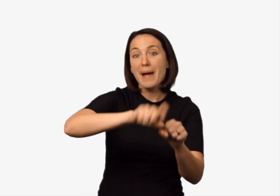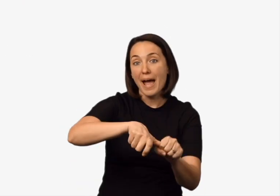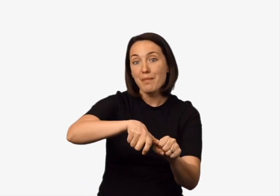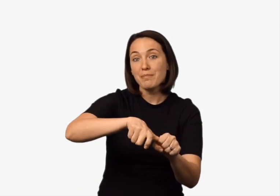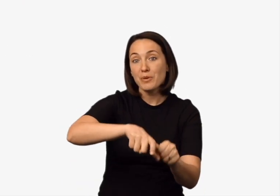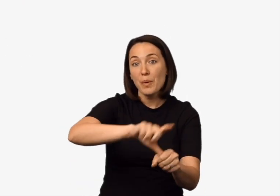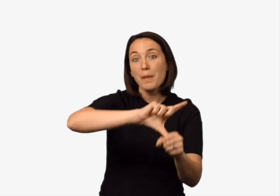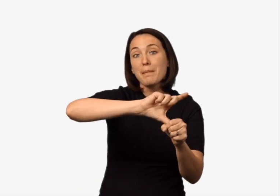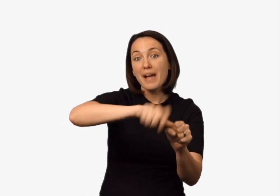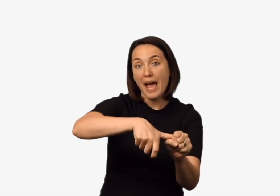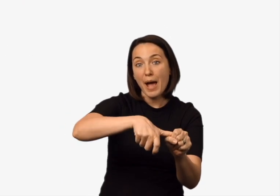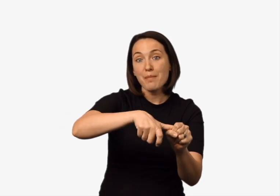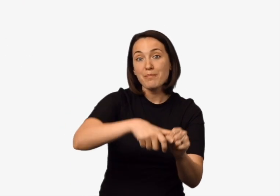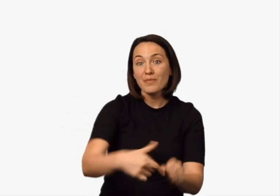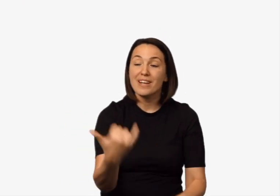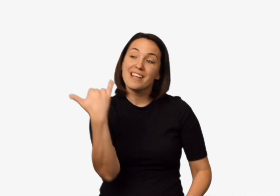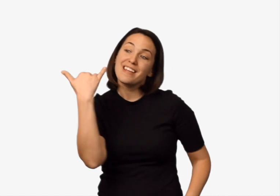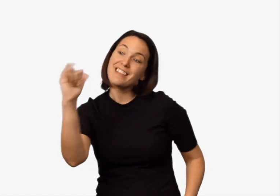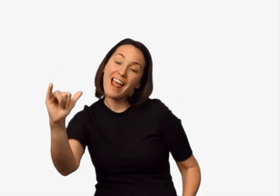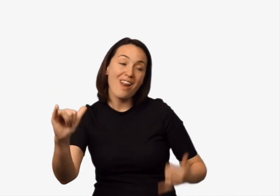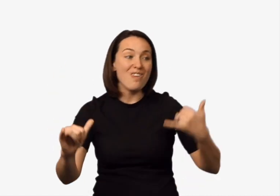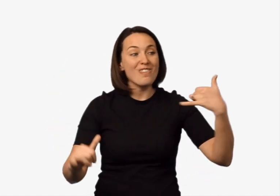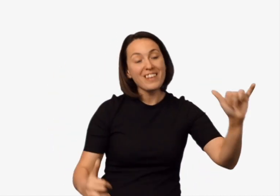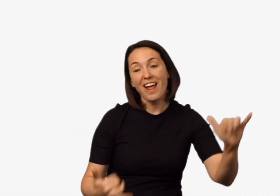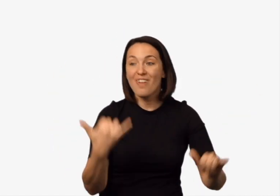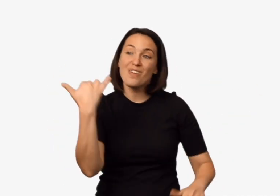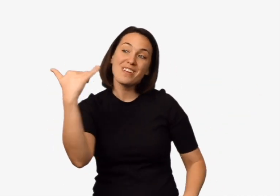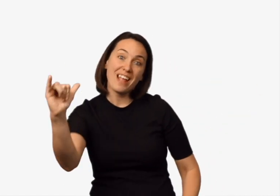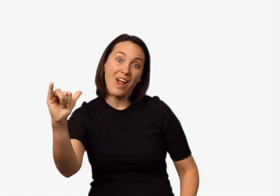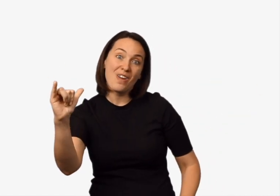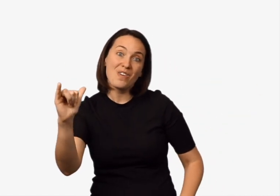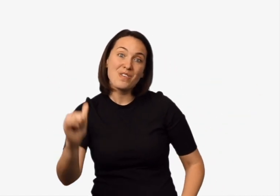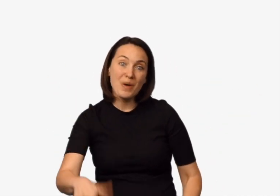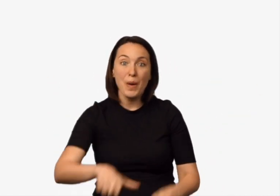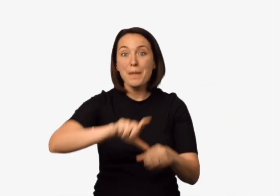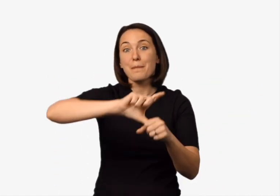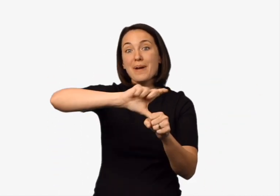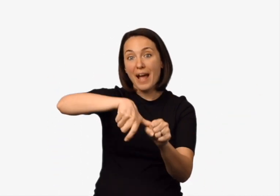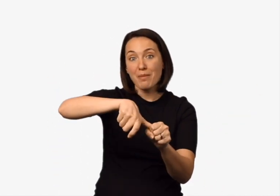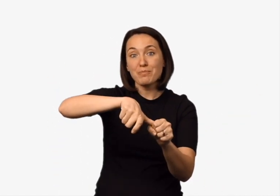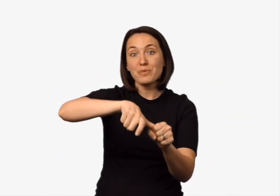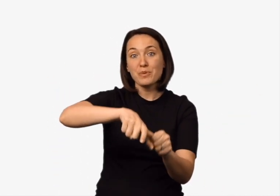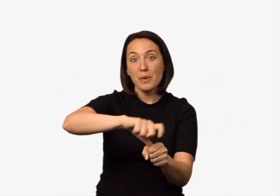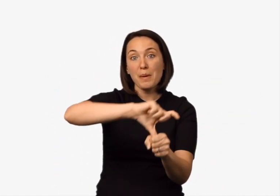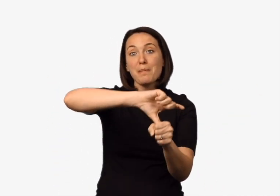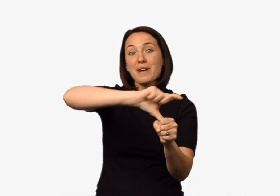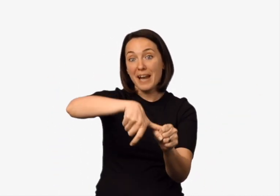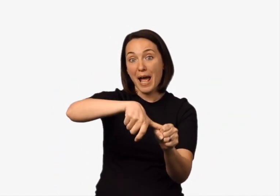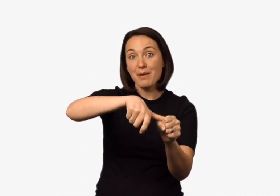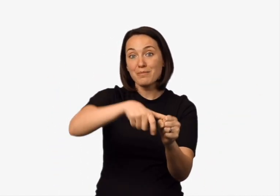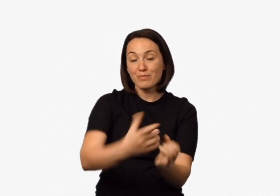pineapple pineapple yellow yellow pineapple pineapple